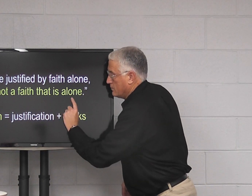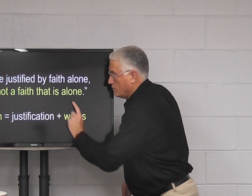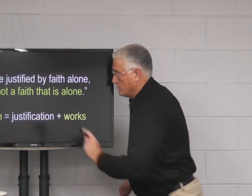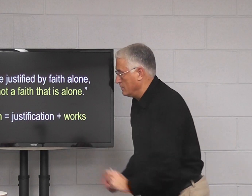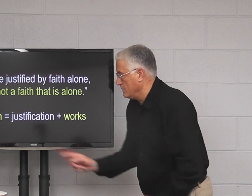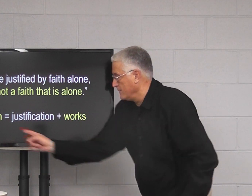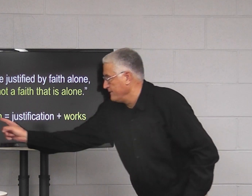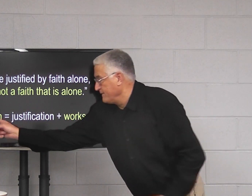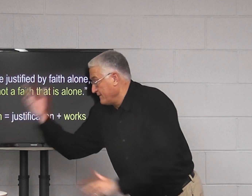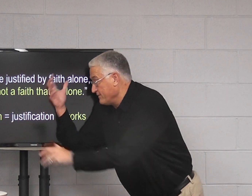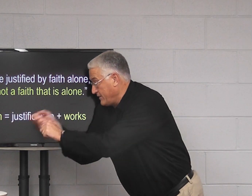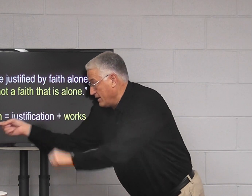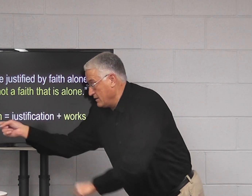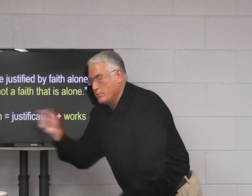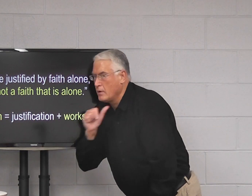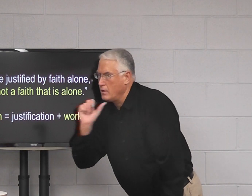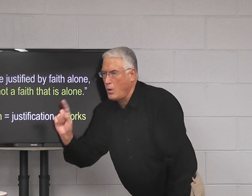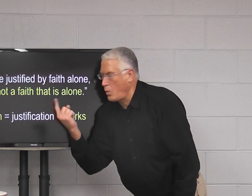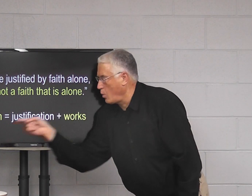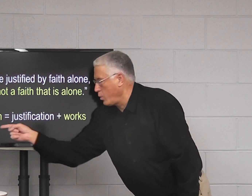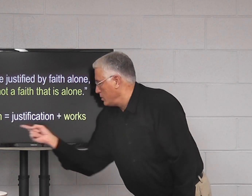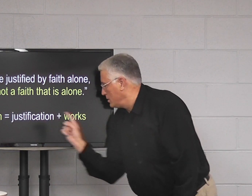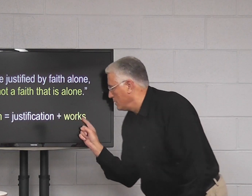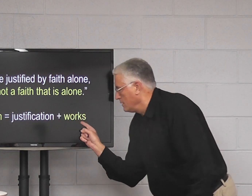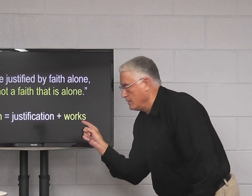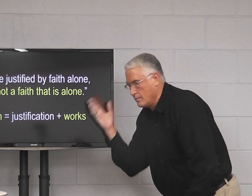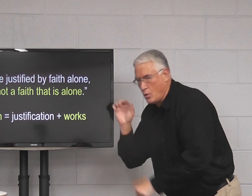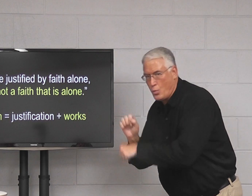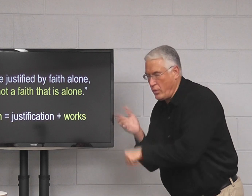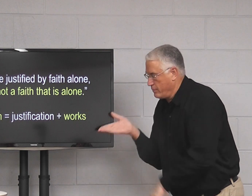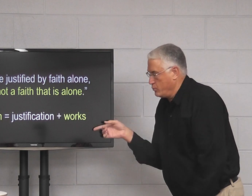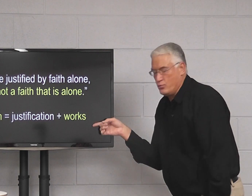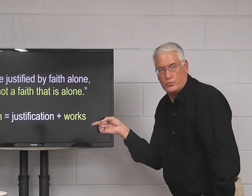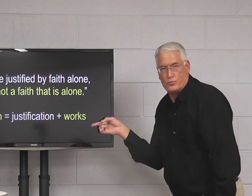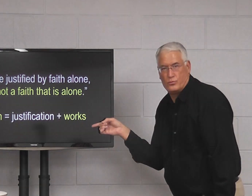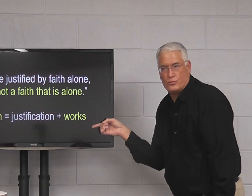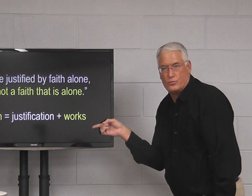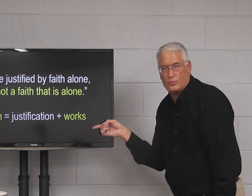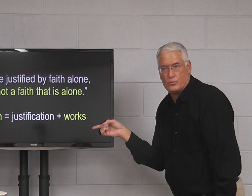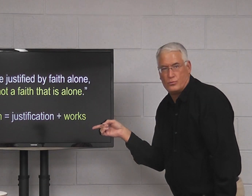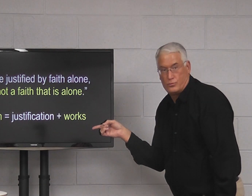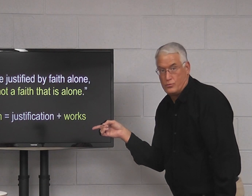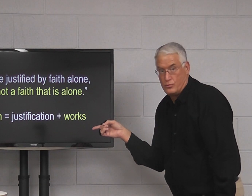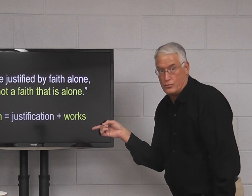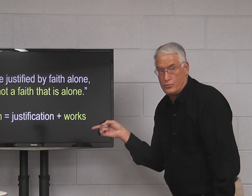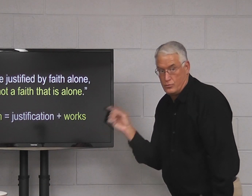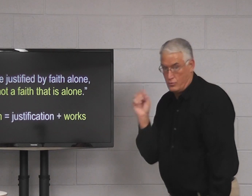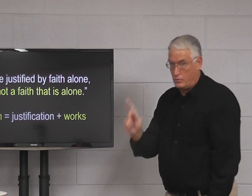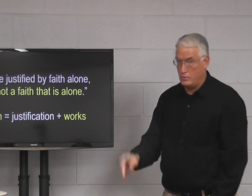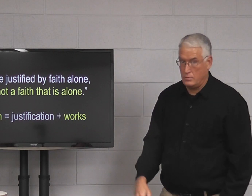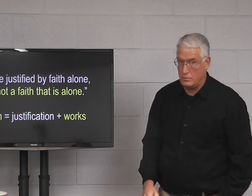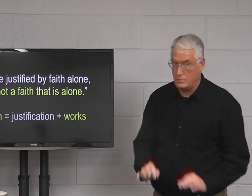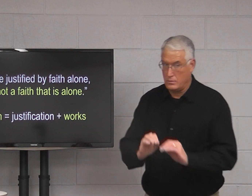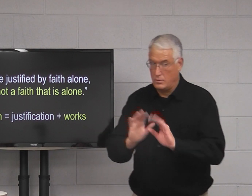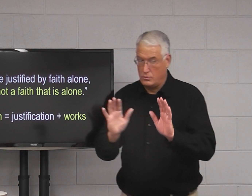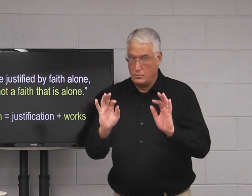not a faith that is alone because works are there because of our